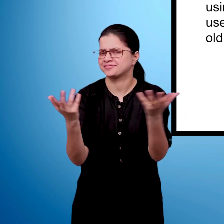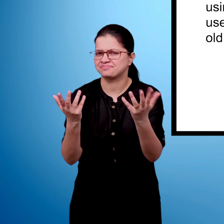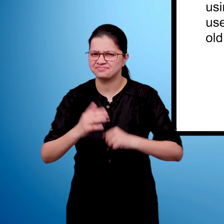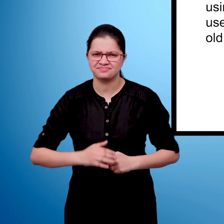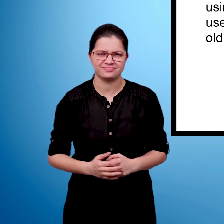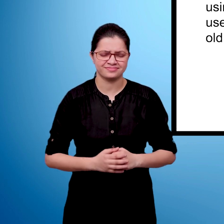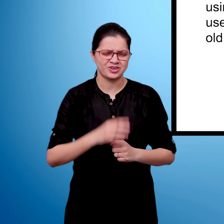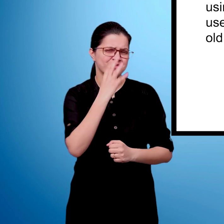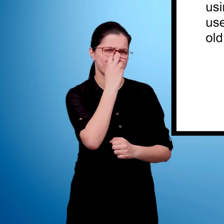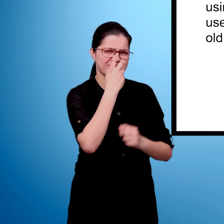toy,